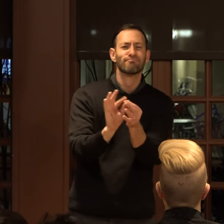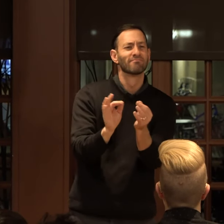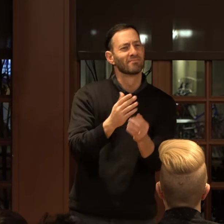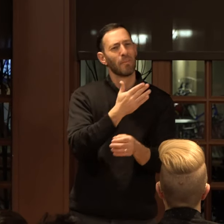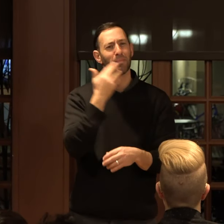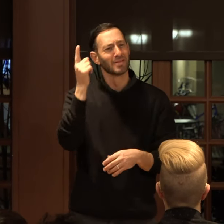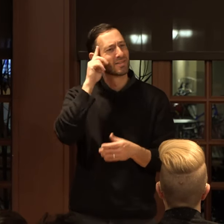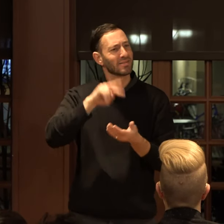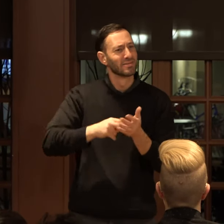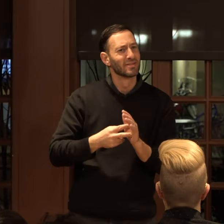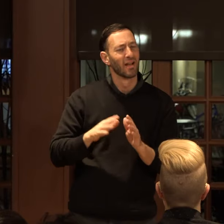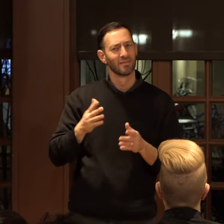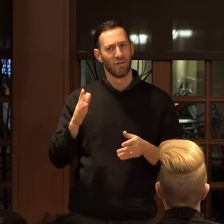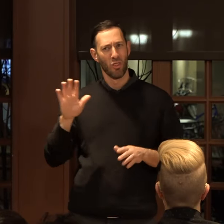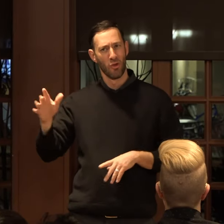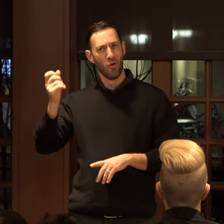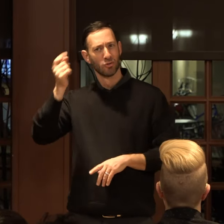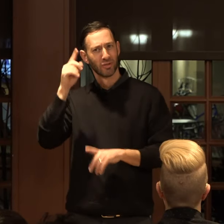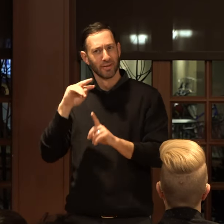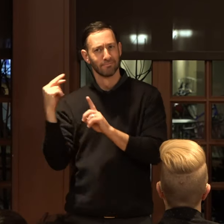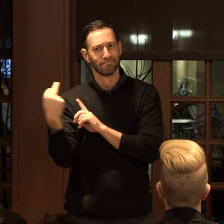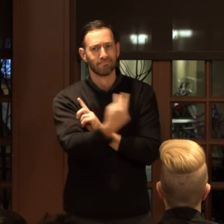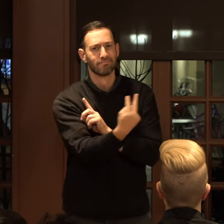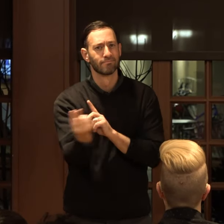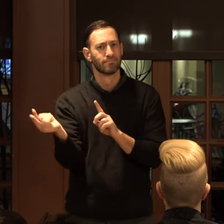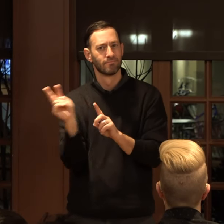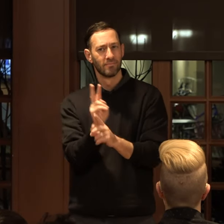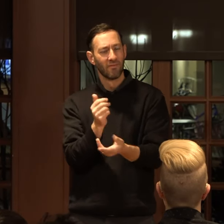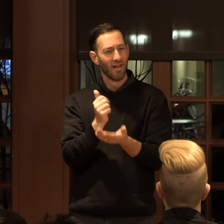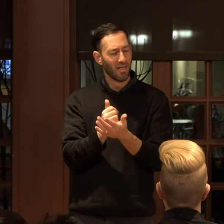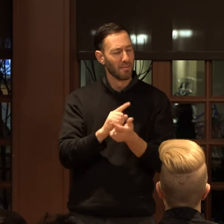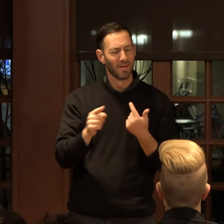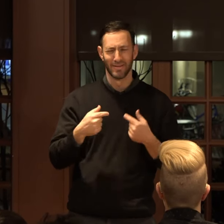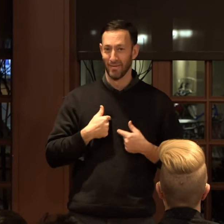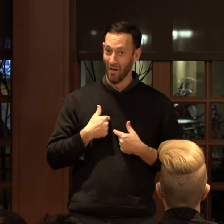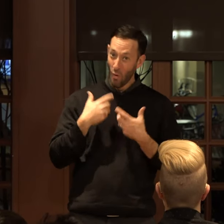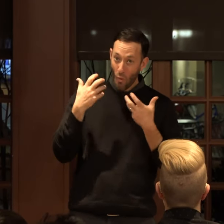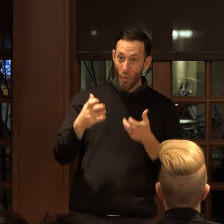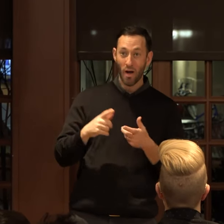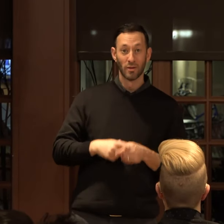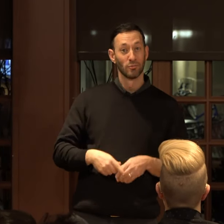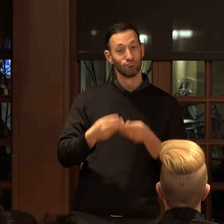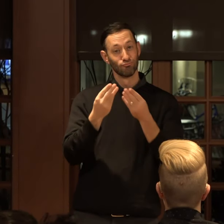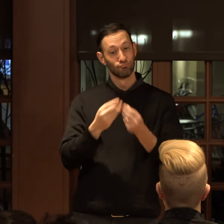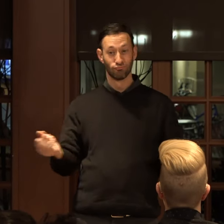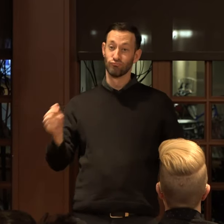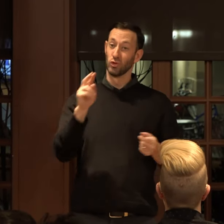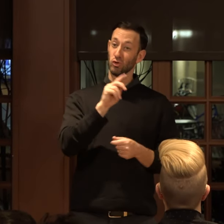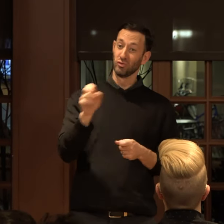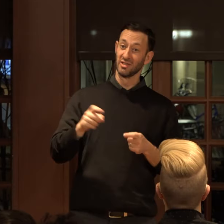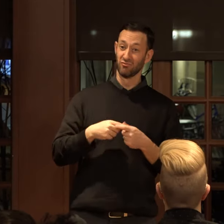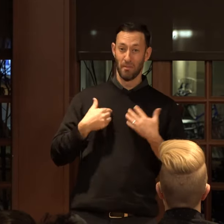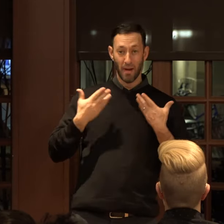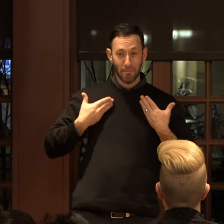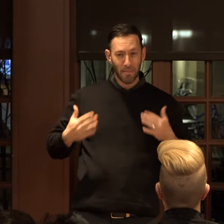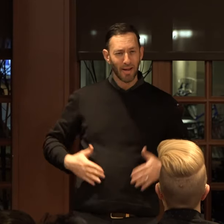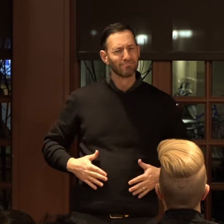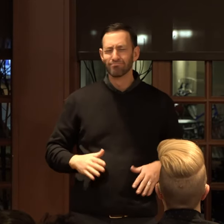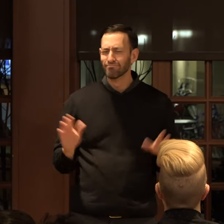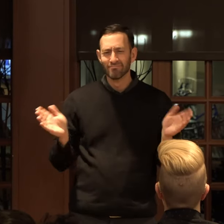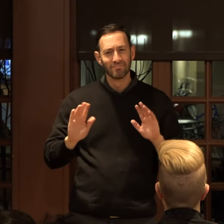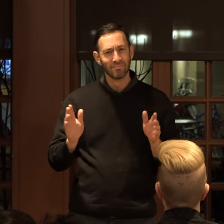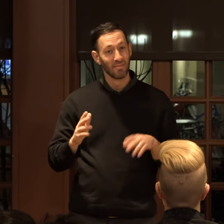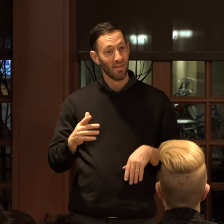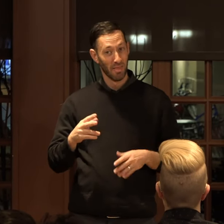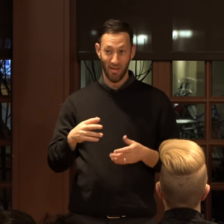intentions, offering their understanding of help. However, I have no desire to eradicate Tourette's from my body. The implication that I